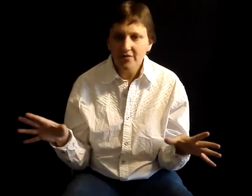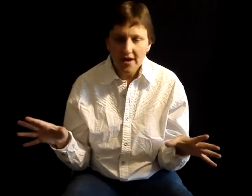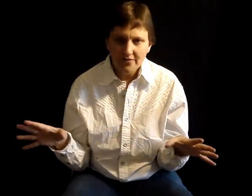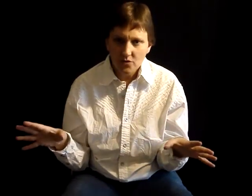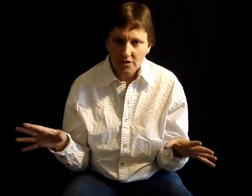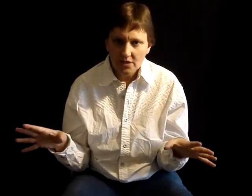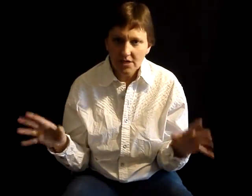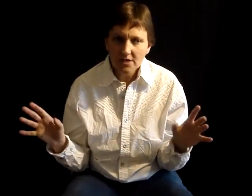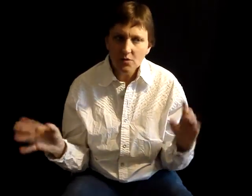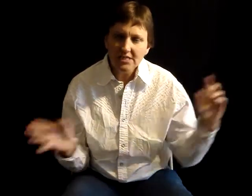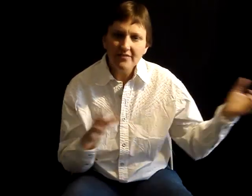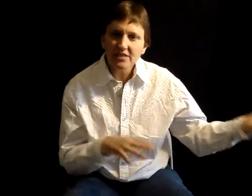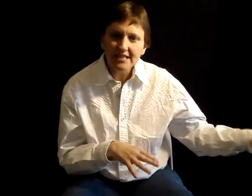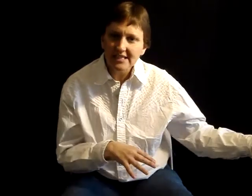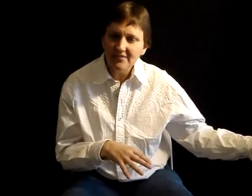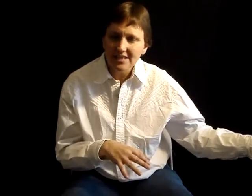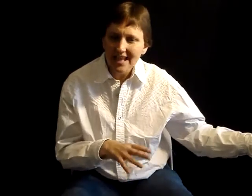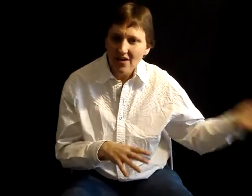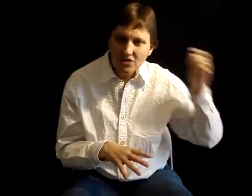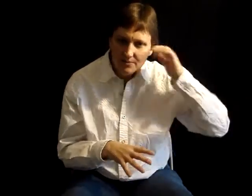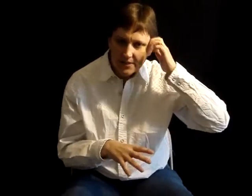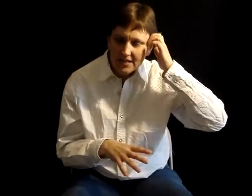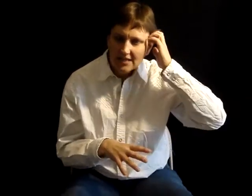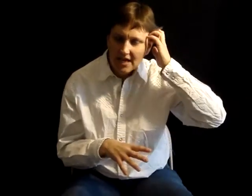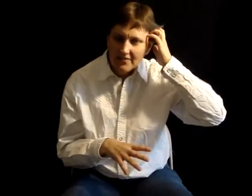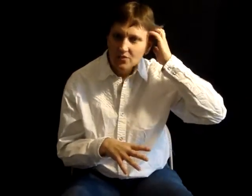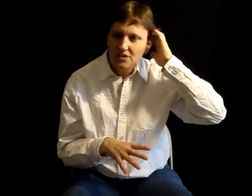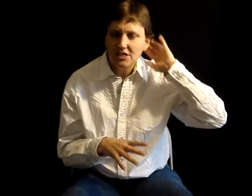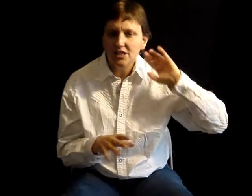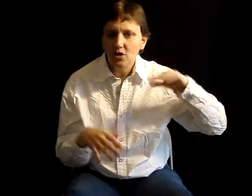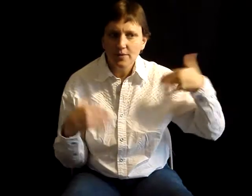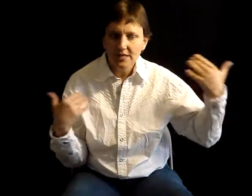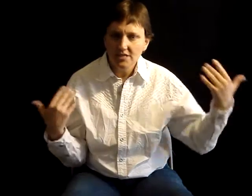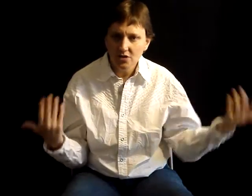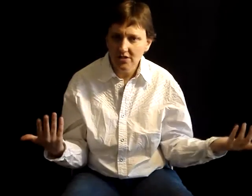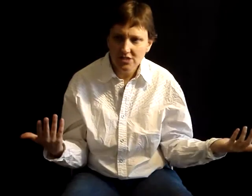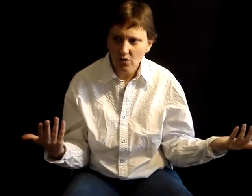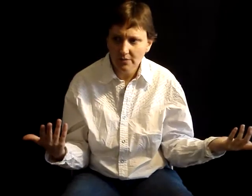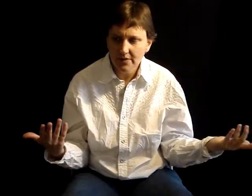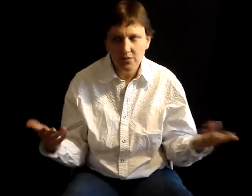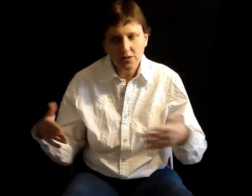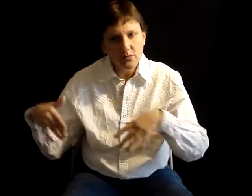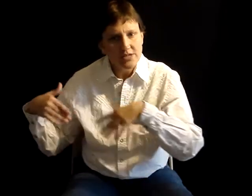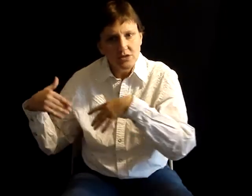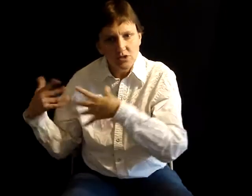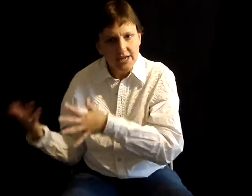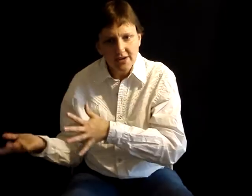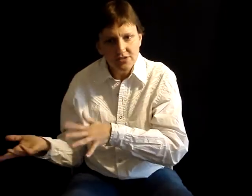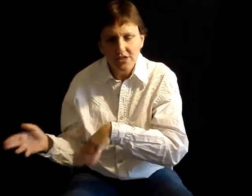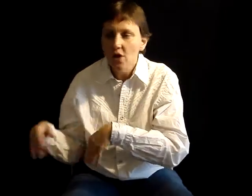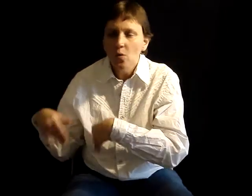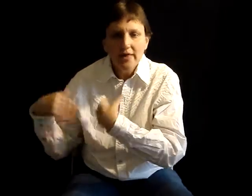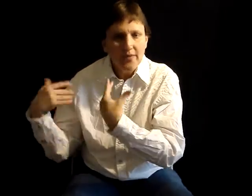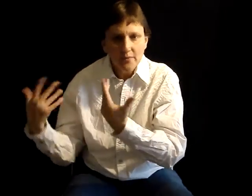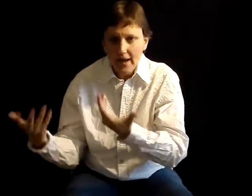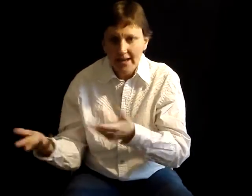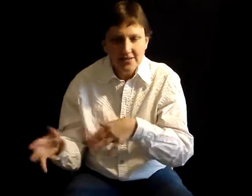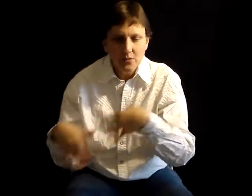for I View It. He wasn't ever legally even allowed to be the I View It CEO because attorneys told him that there really was no shares and without the patent there